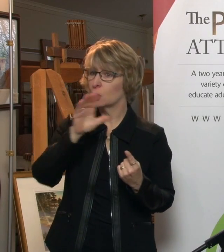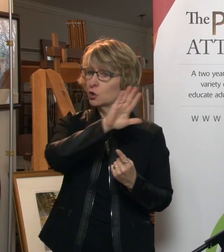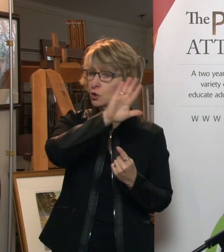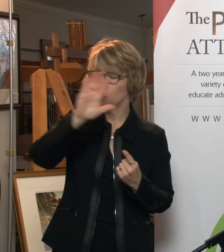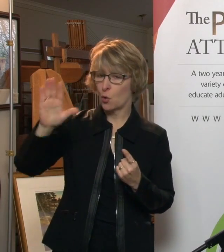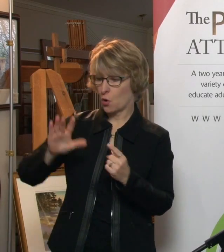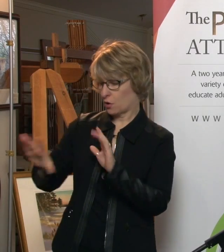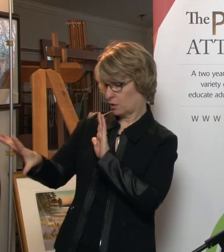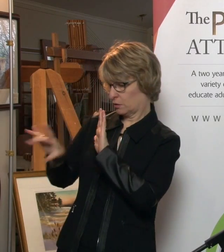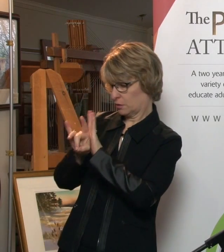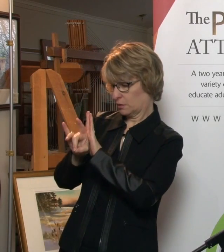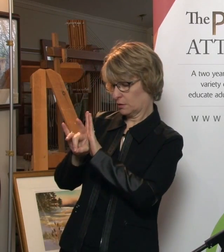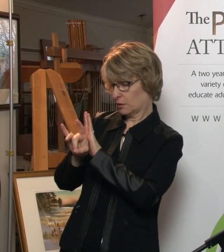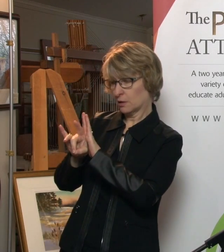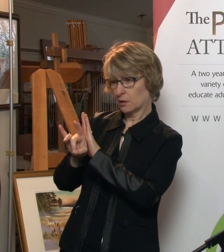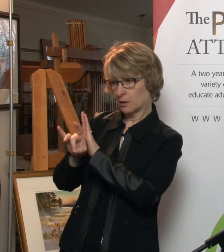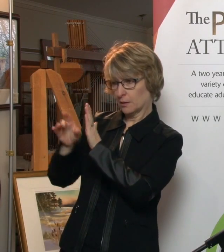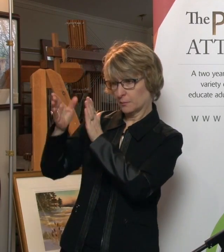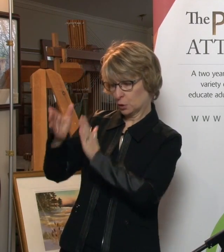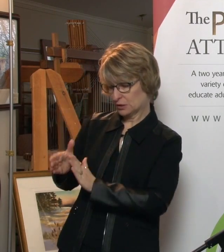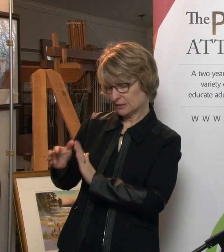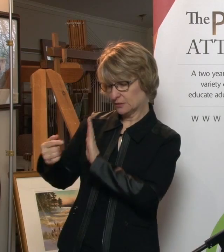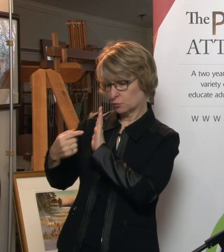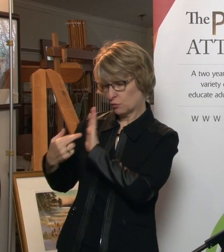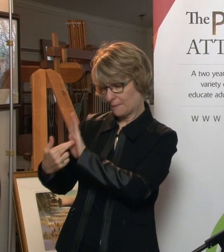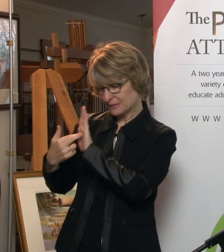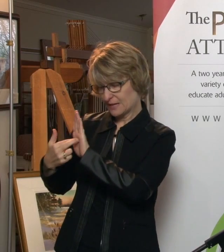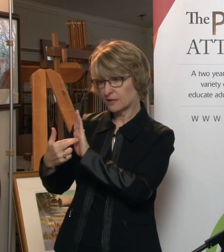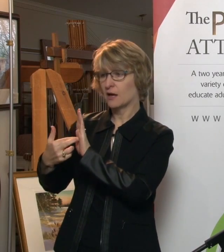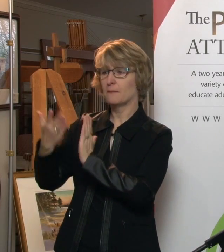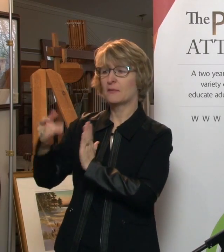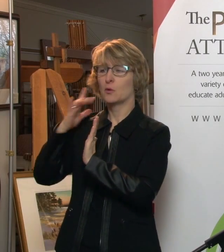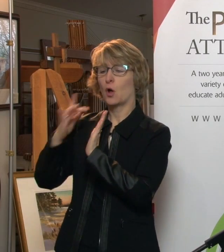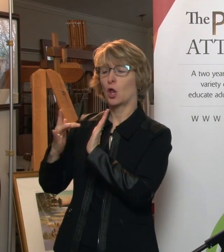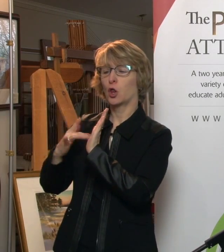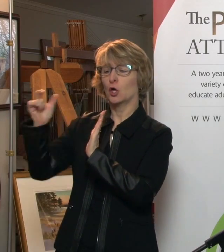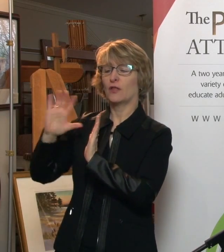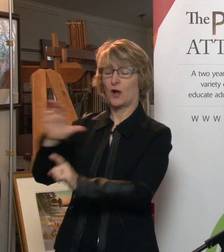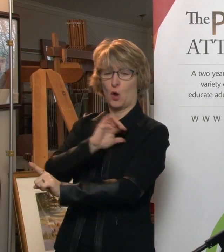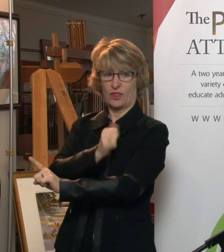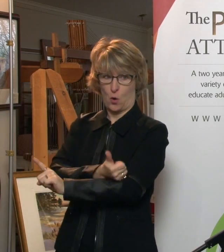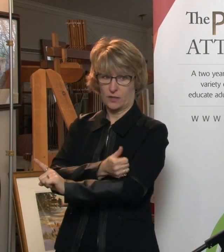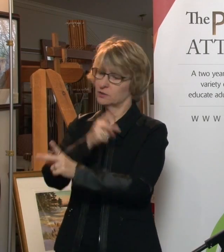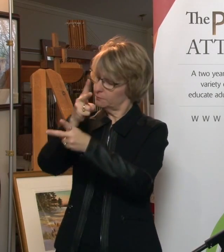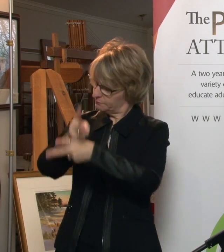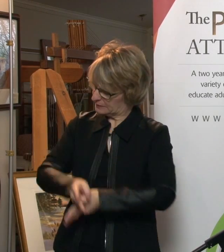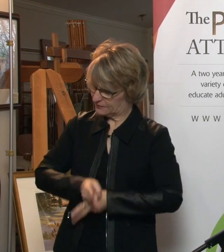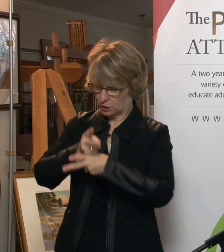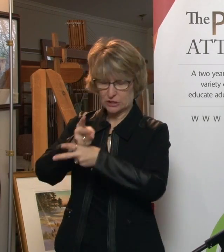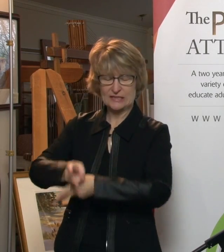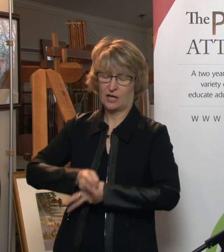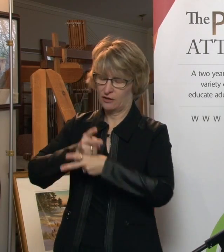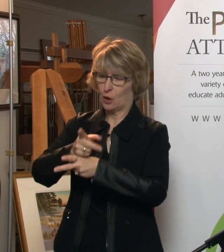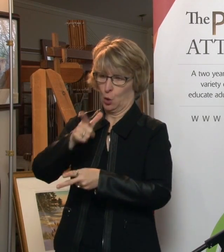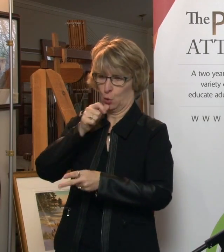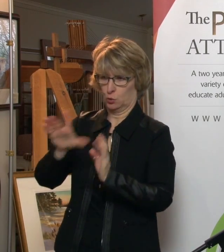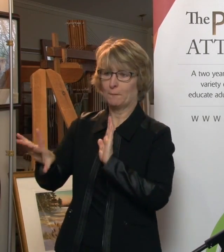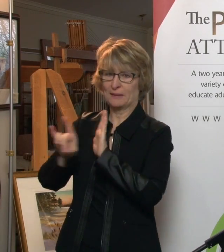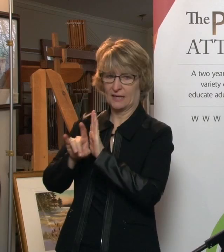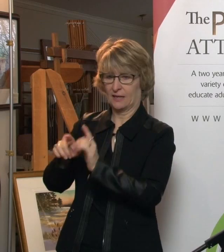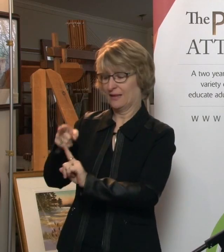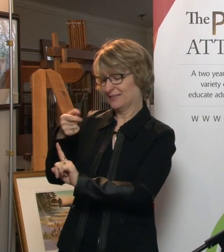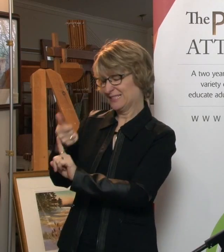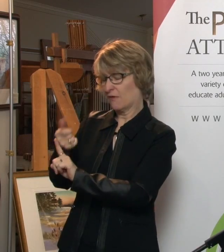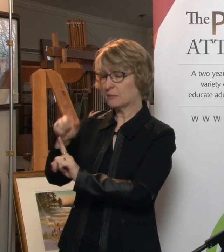attorney might misuse or abuse this authority. So they should be very crystal clear what they are able to